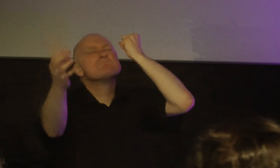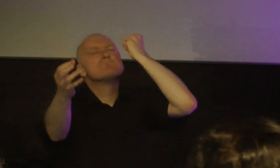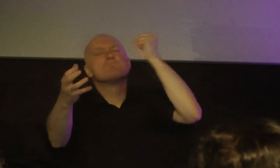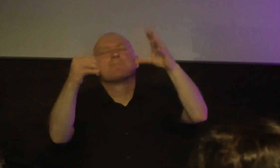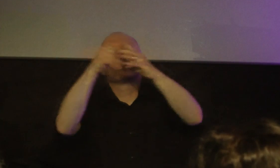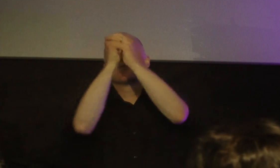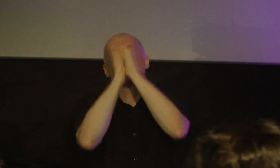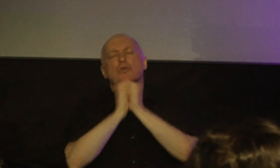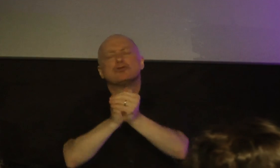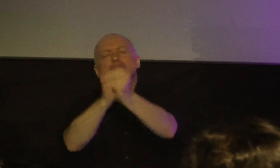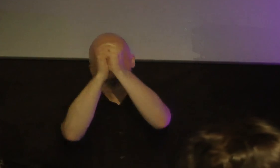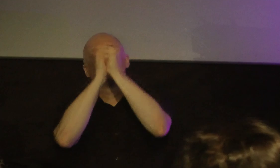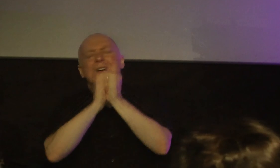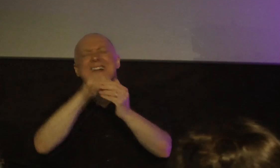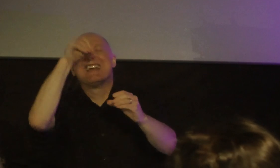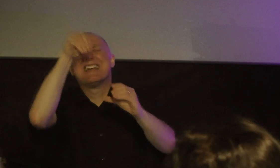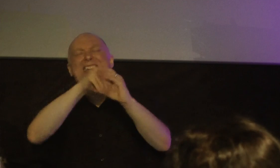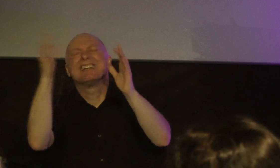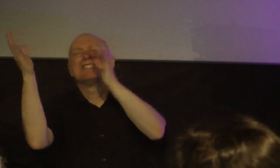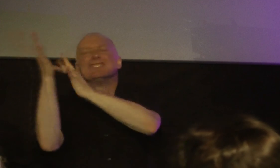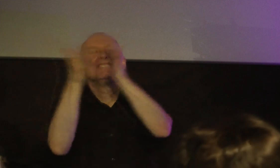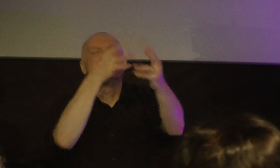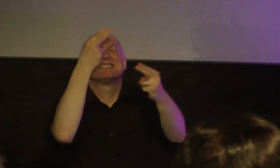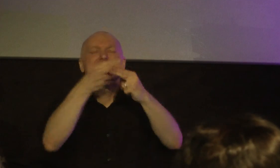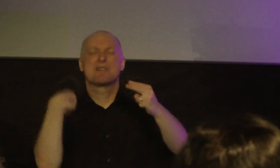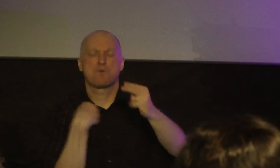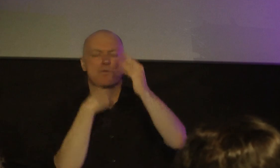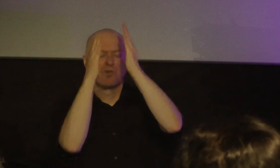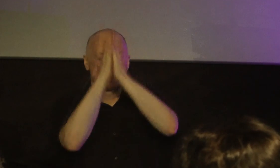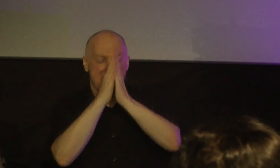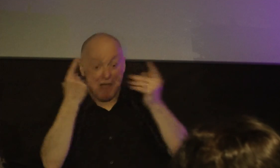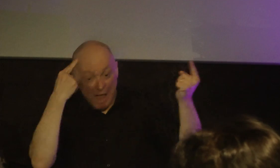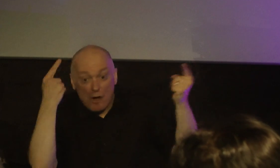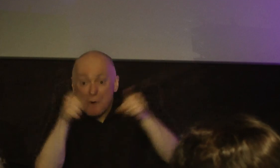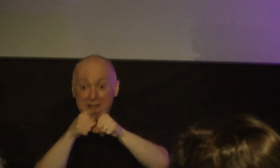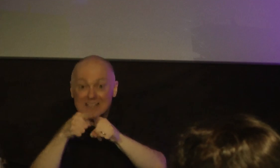in Jesus name we pray if you agree say amen amen